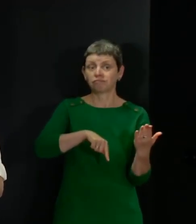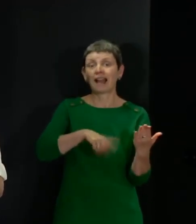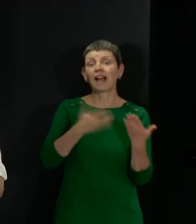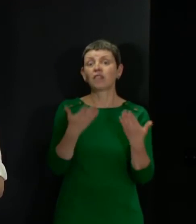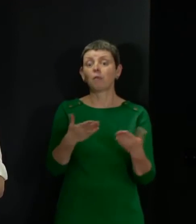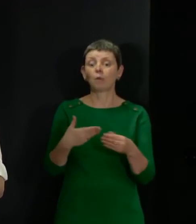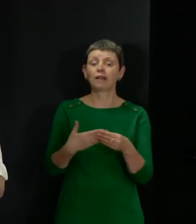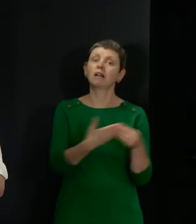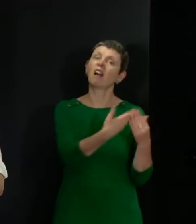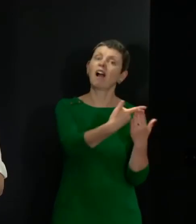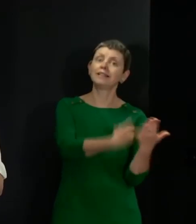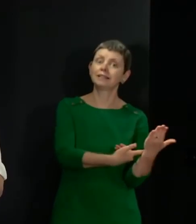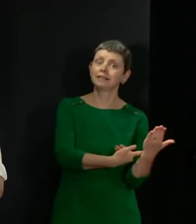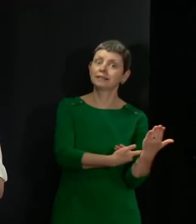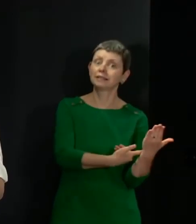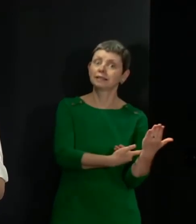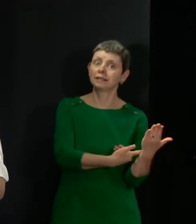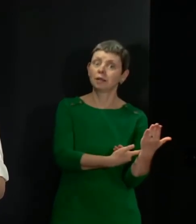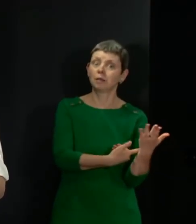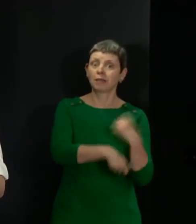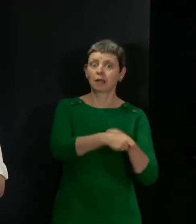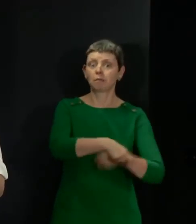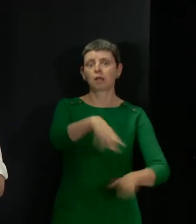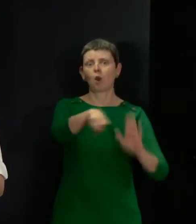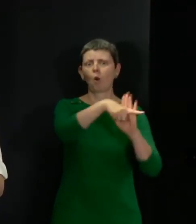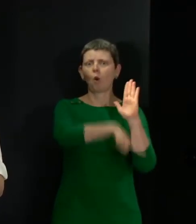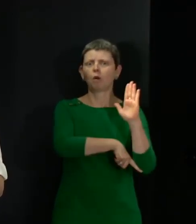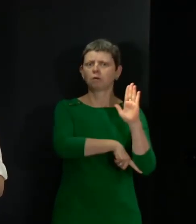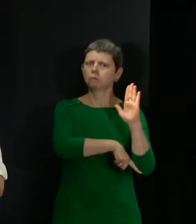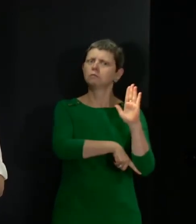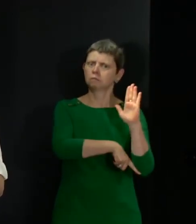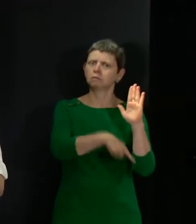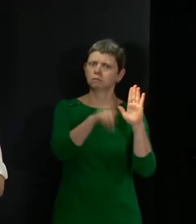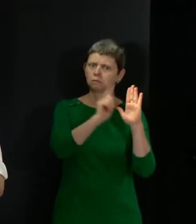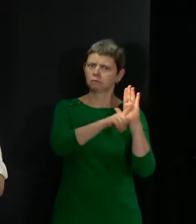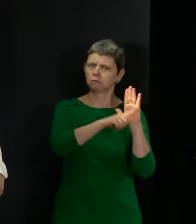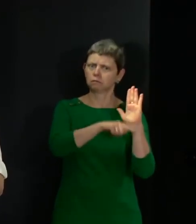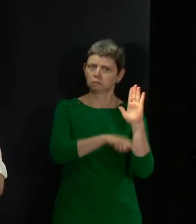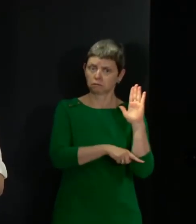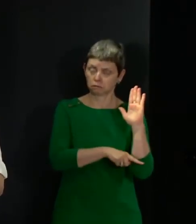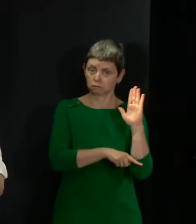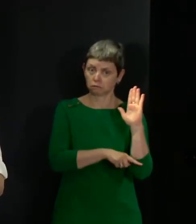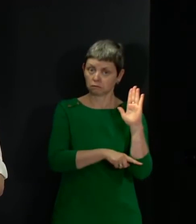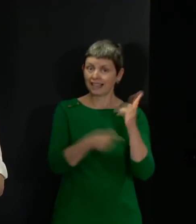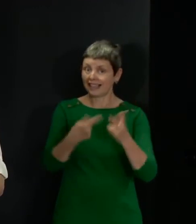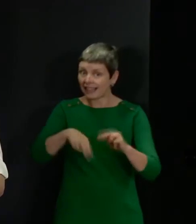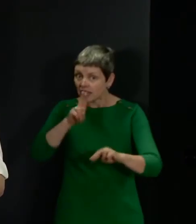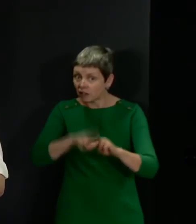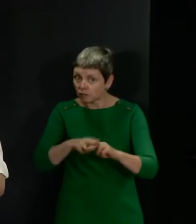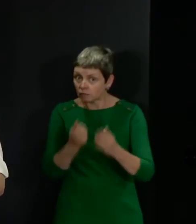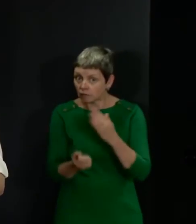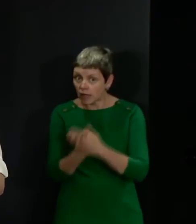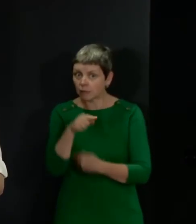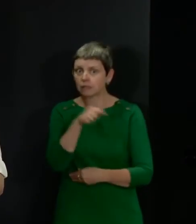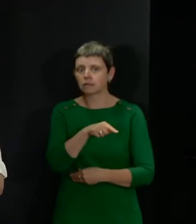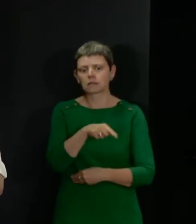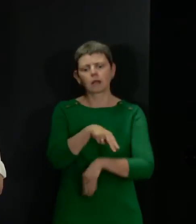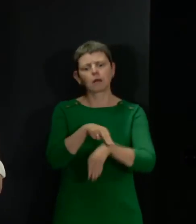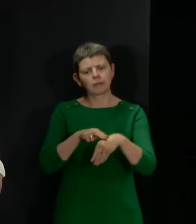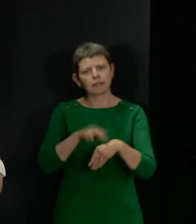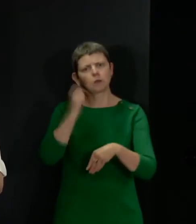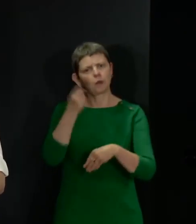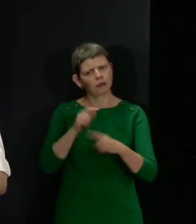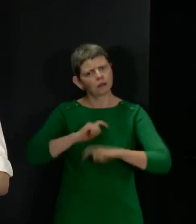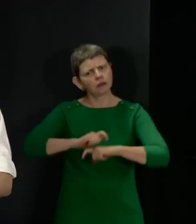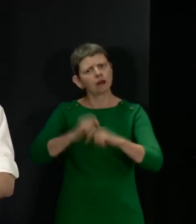brought into legislation. And if that is the case, Police Scotland will continue to act in a fair and proportionate manner. Our